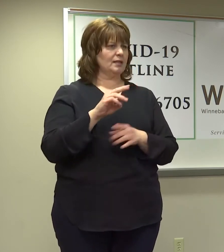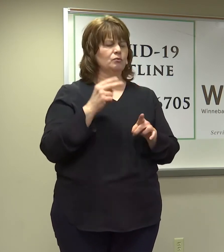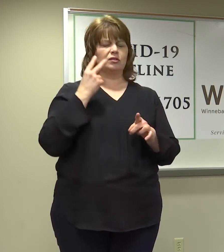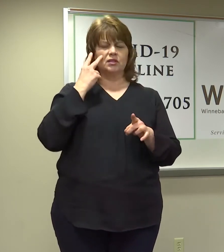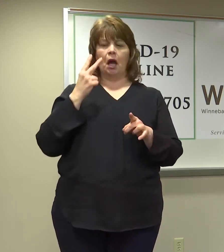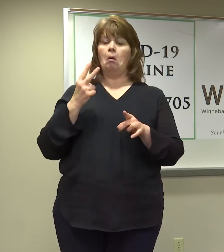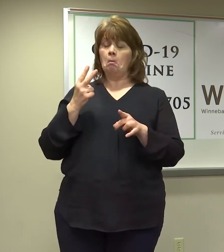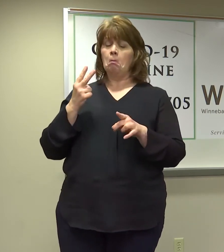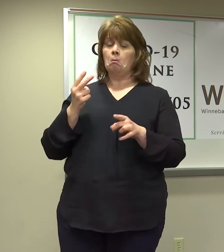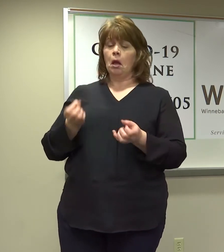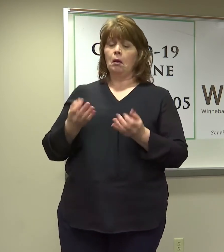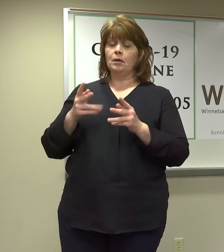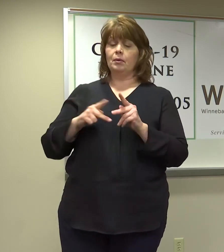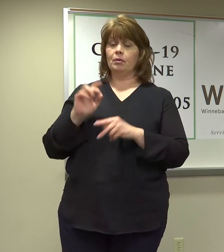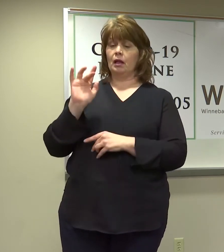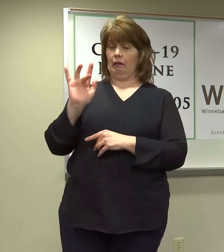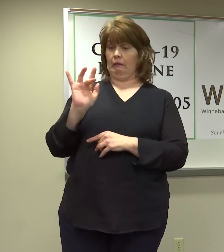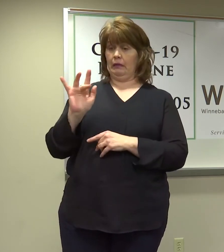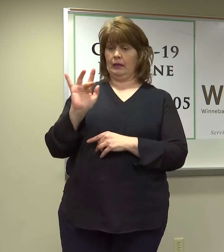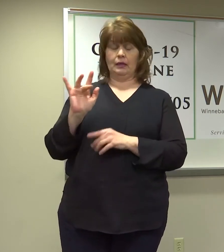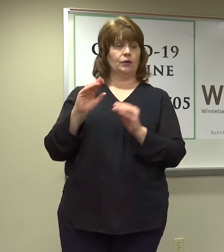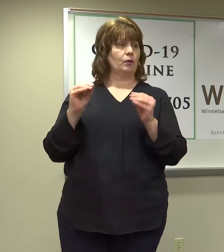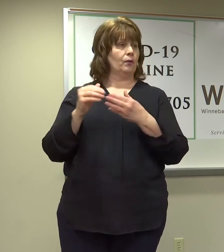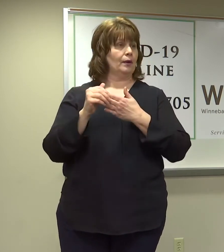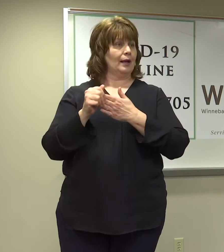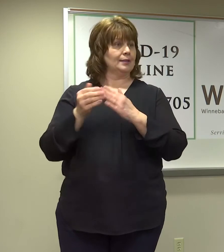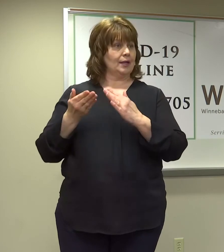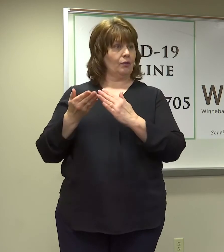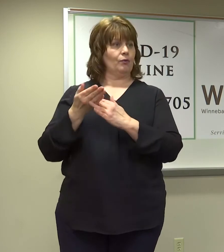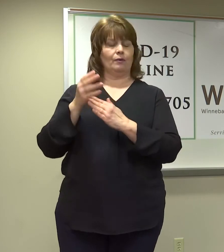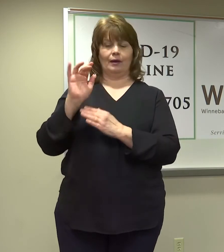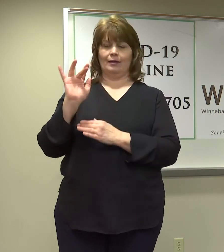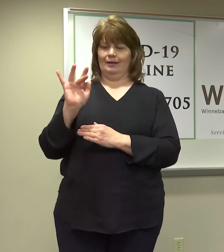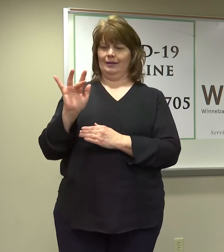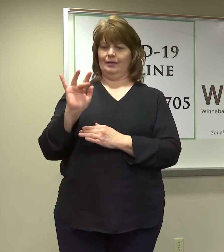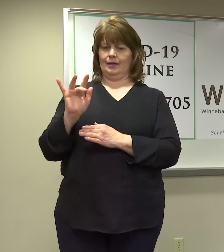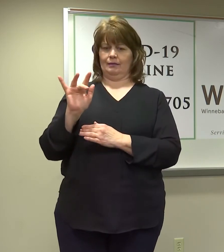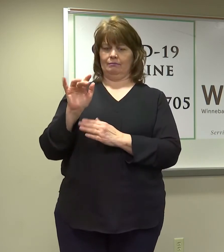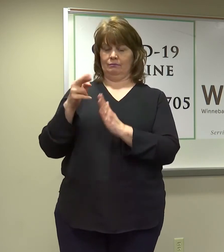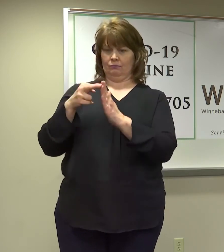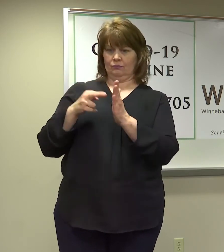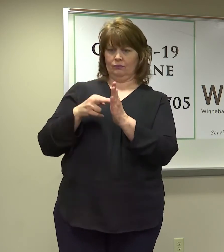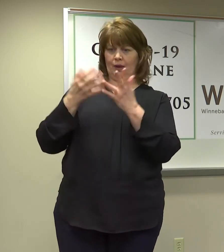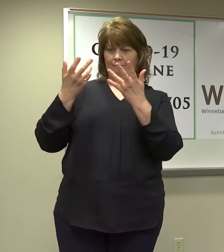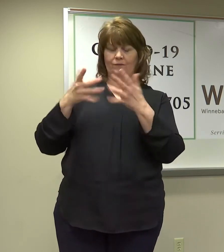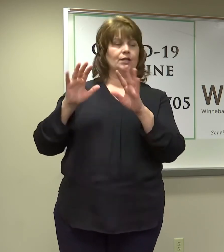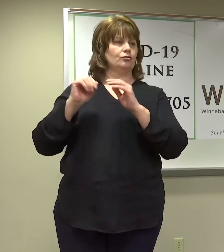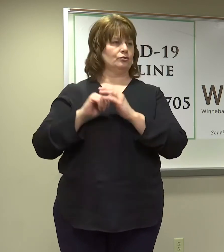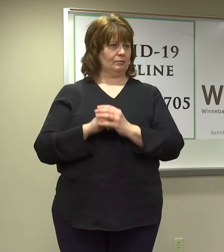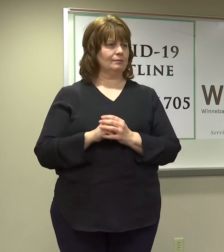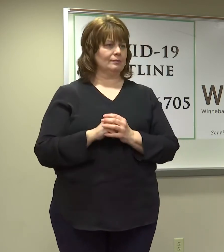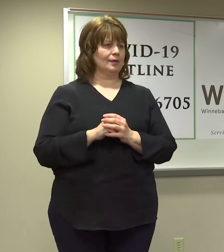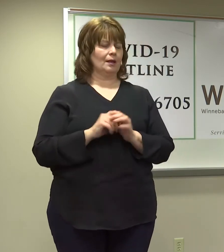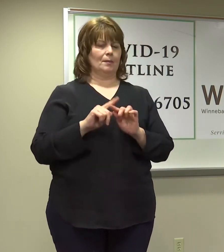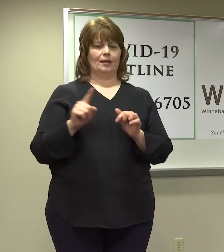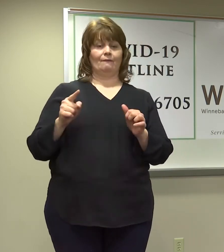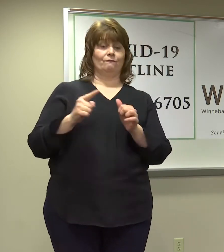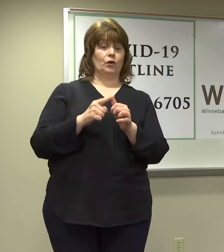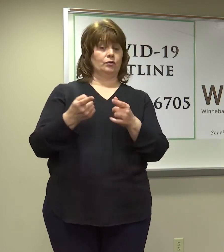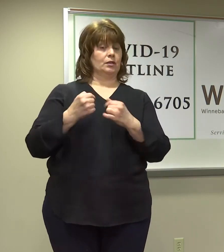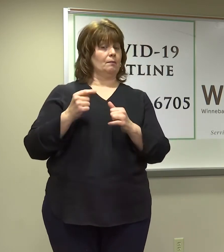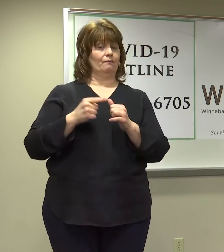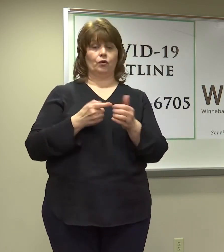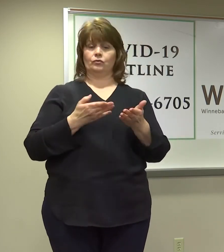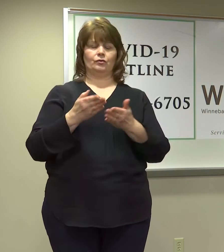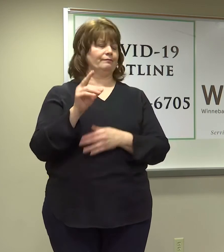and cruise through it. And without any guidance got through, I mean, quite a number of individuals. So, the idea is it's not, though, a first-come, first-served